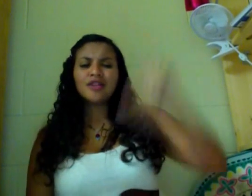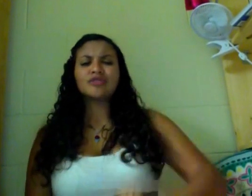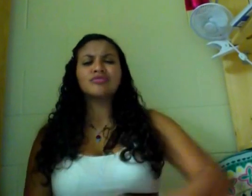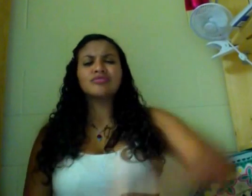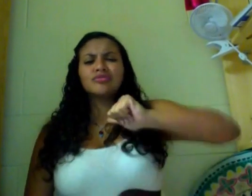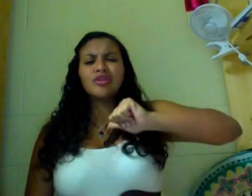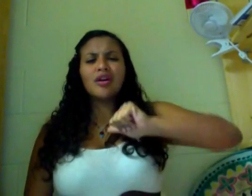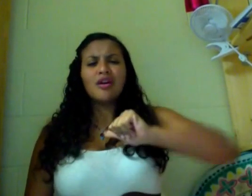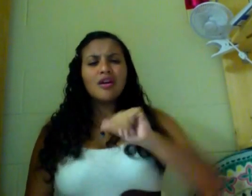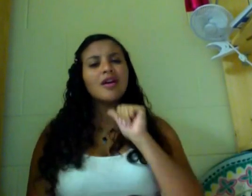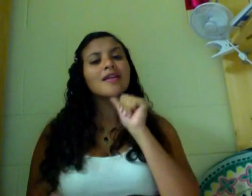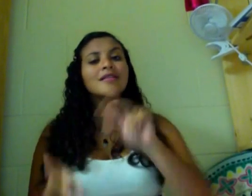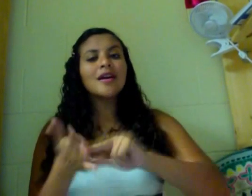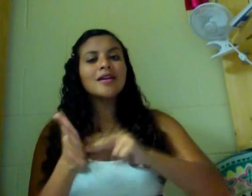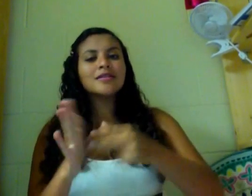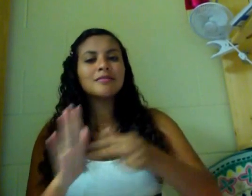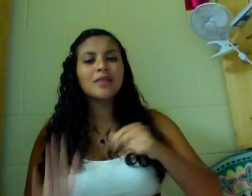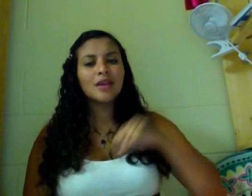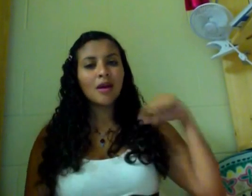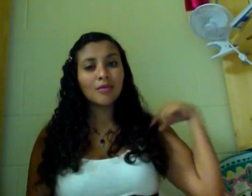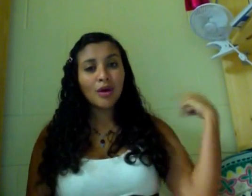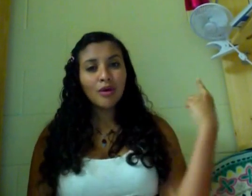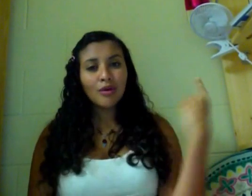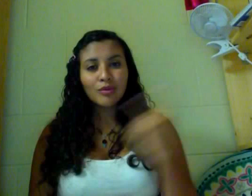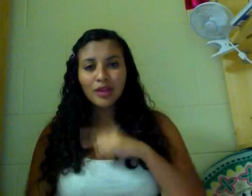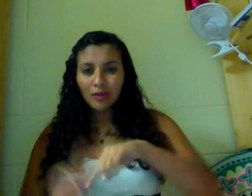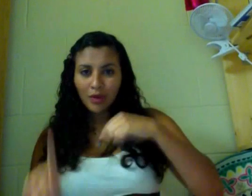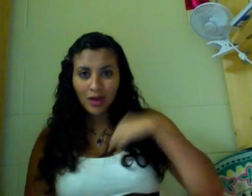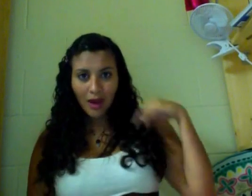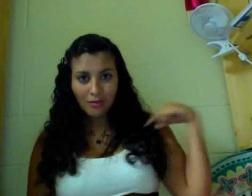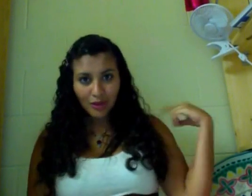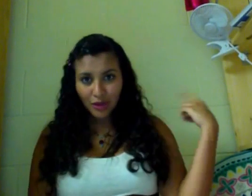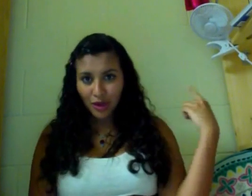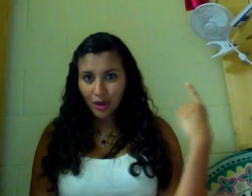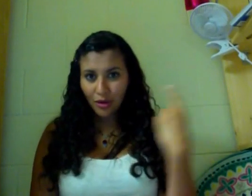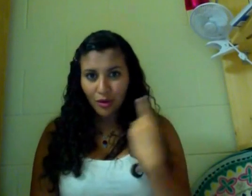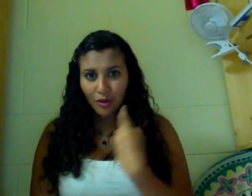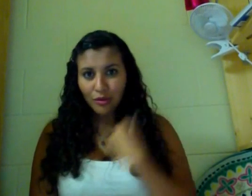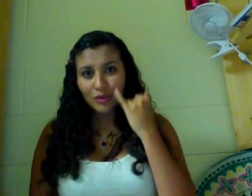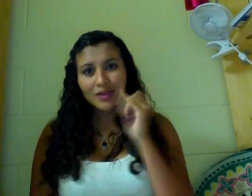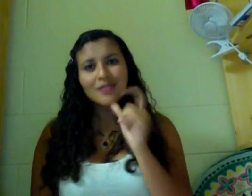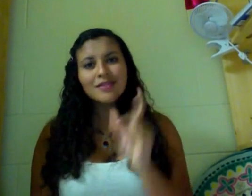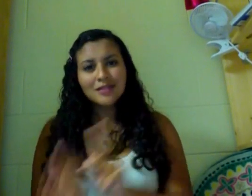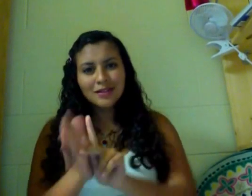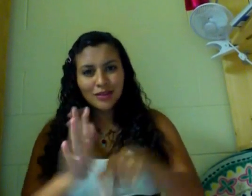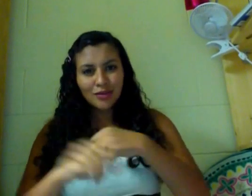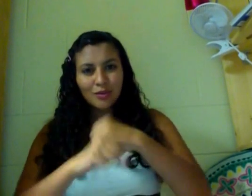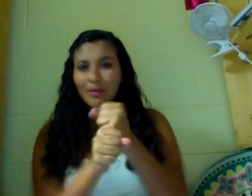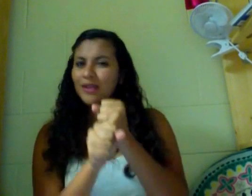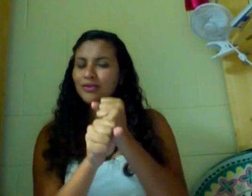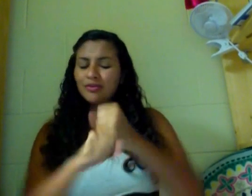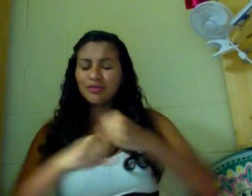a little taller Doesn't mean I'm lonely when I'm alone What doesn't kill you makes you